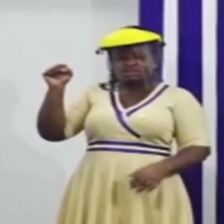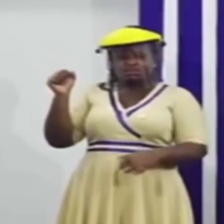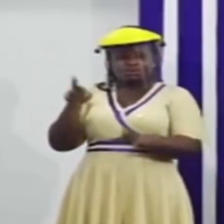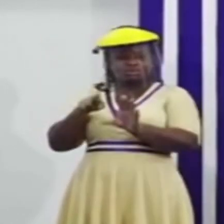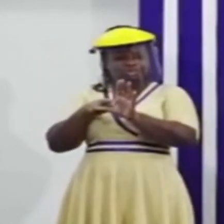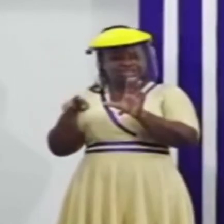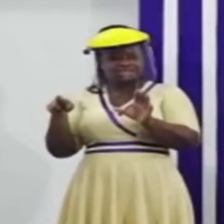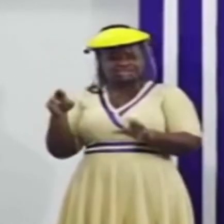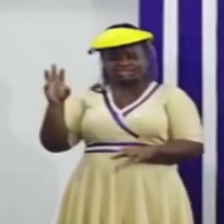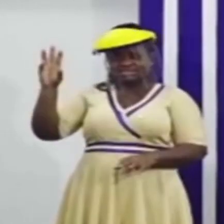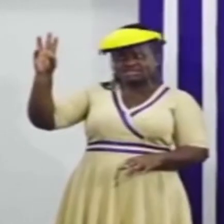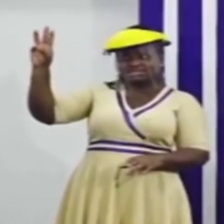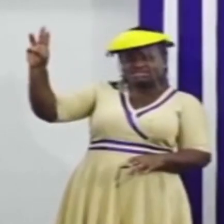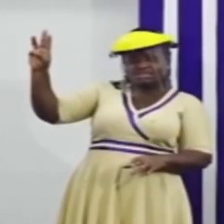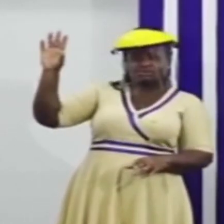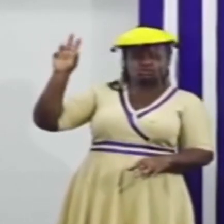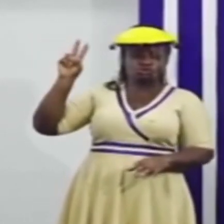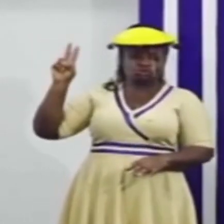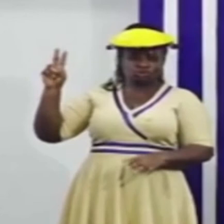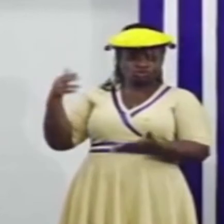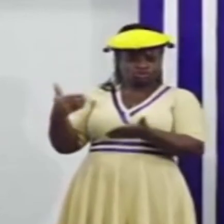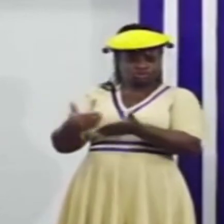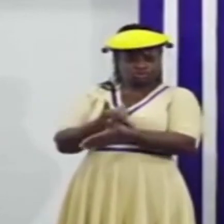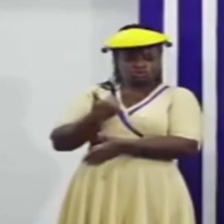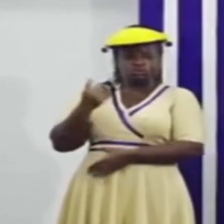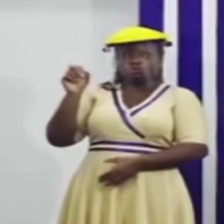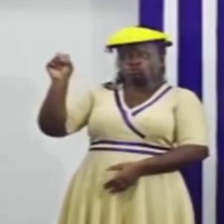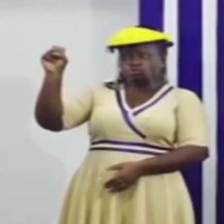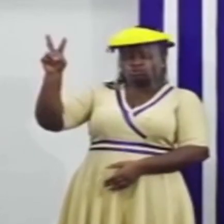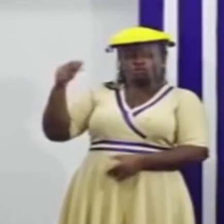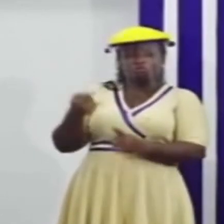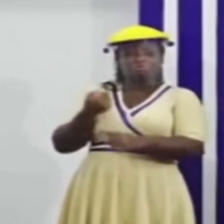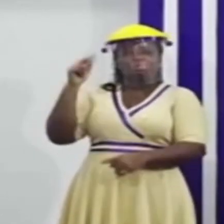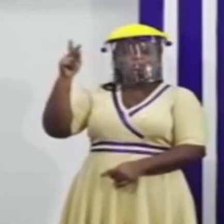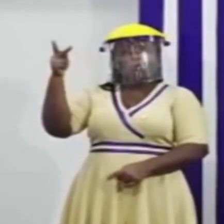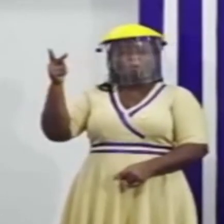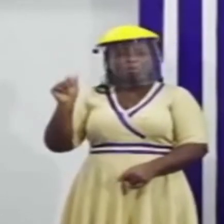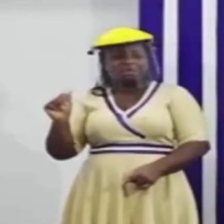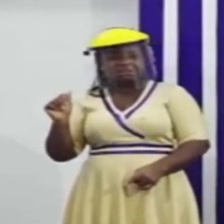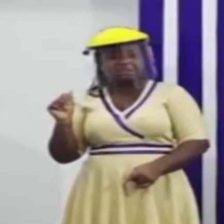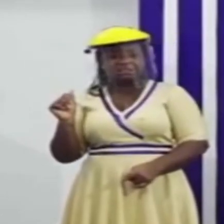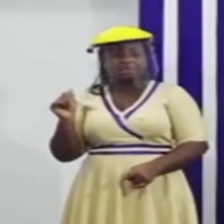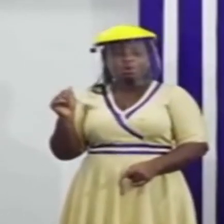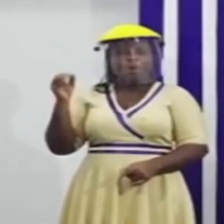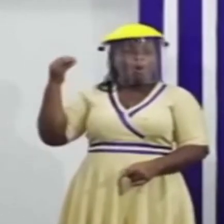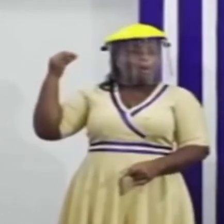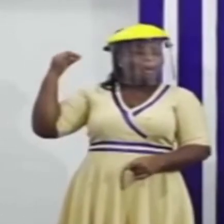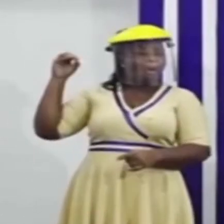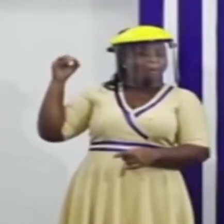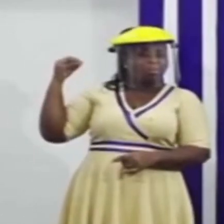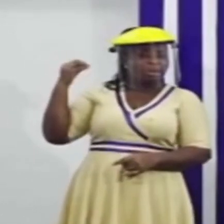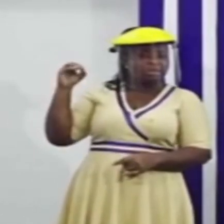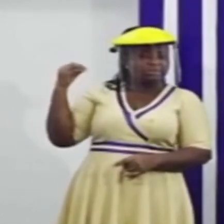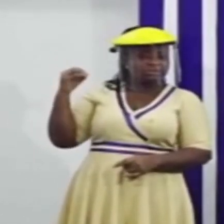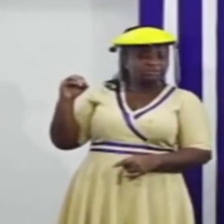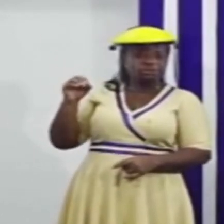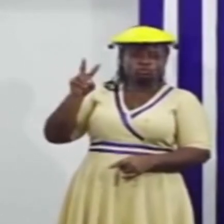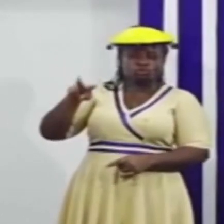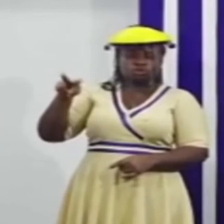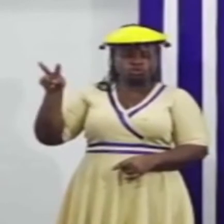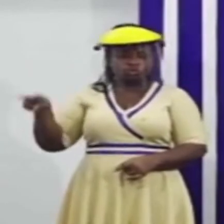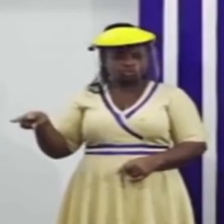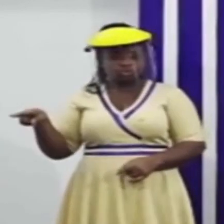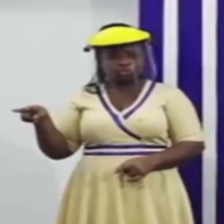new cases, 12 from Kumasi Metro, Oboase, Municipality, 22,